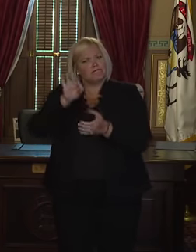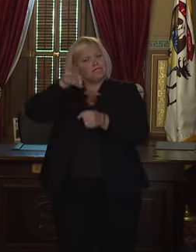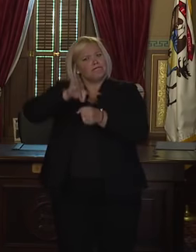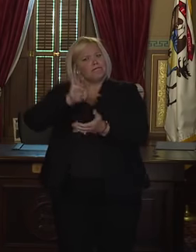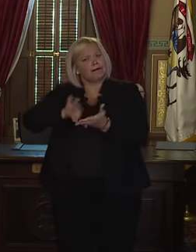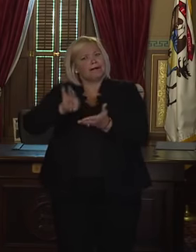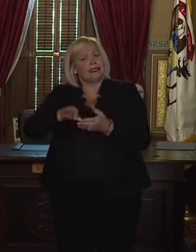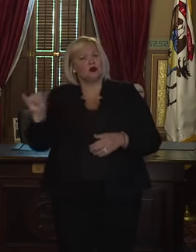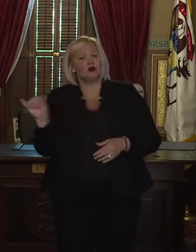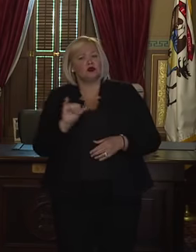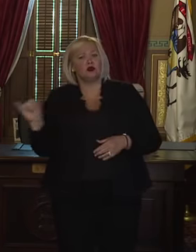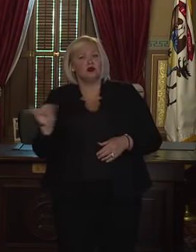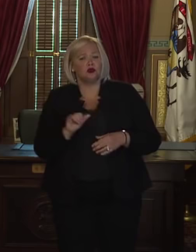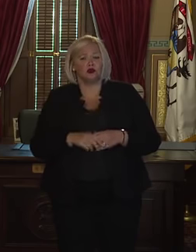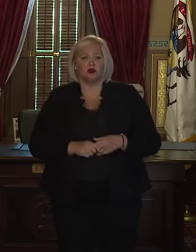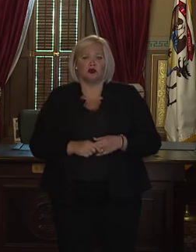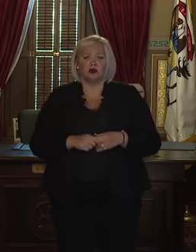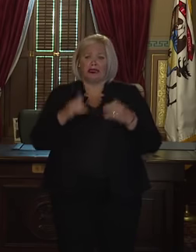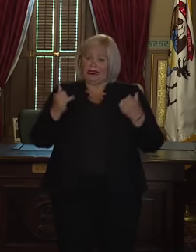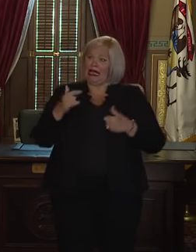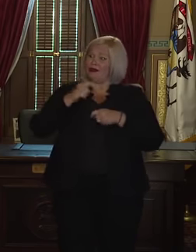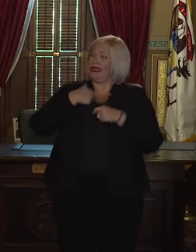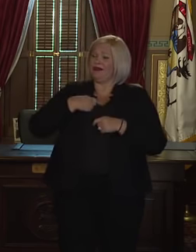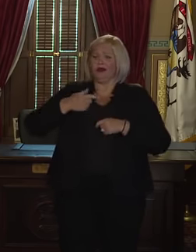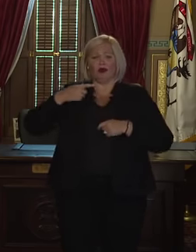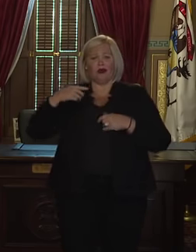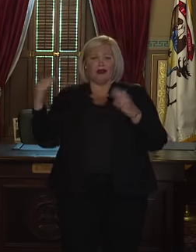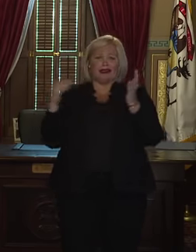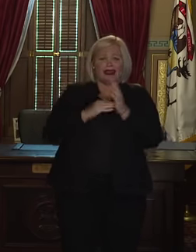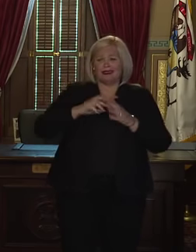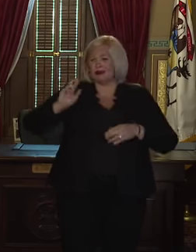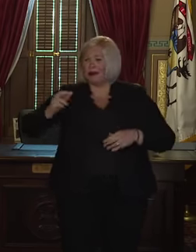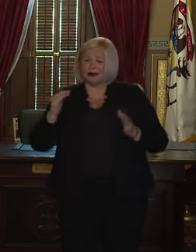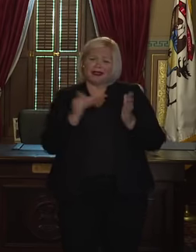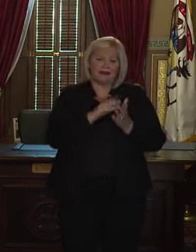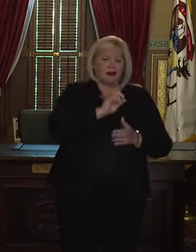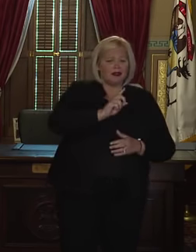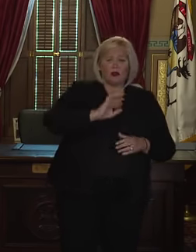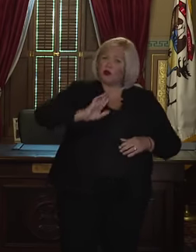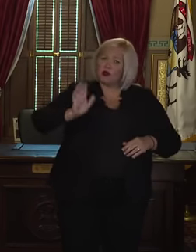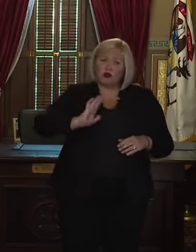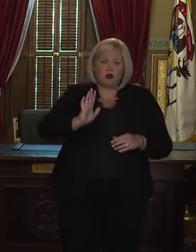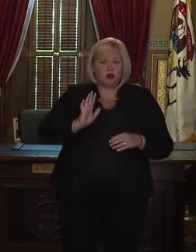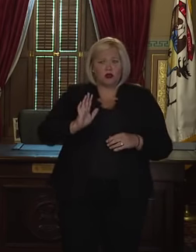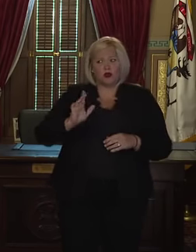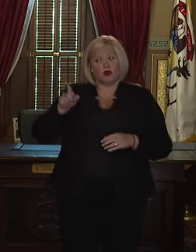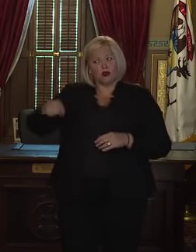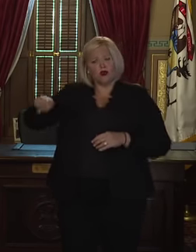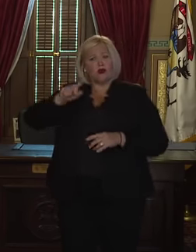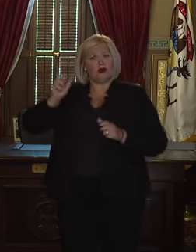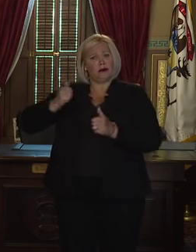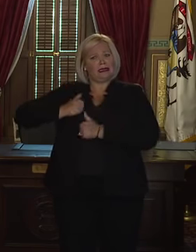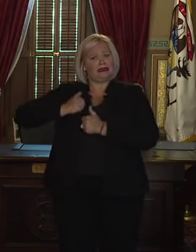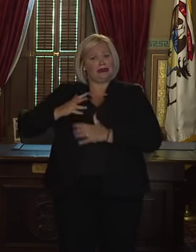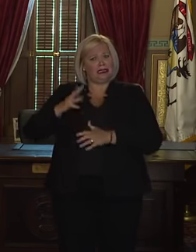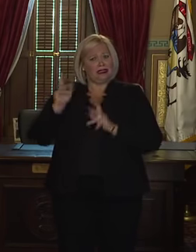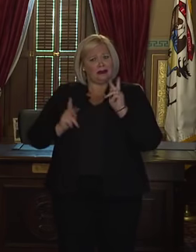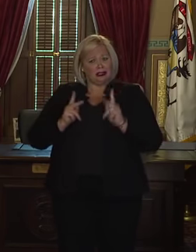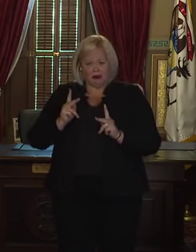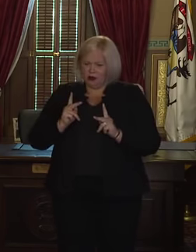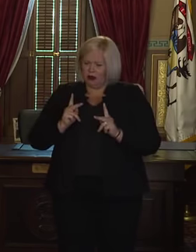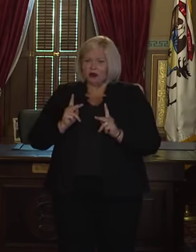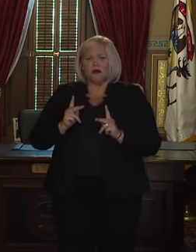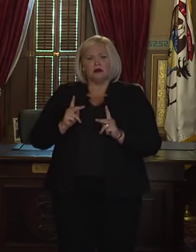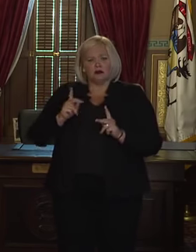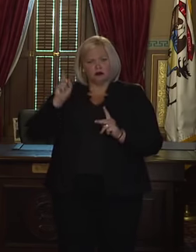Elections are no time to play partisan games. Our brave service members and their families put their lives on the line for us. And they deserve